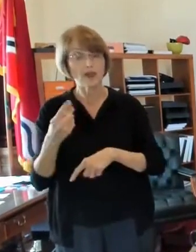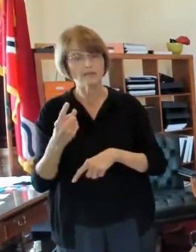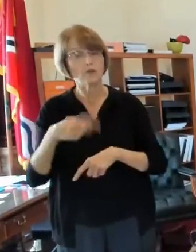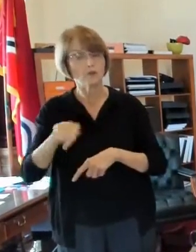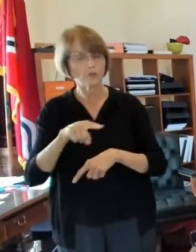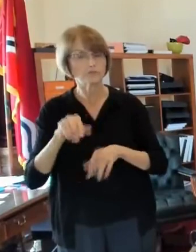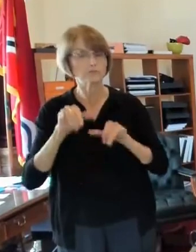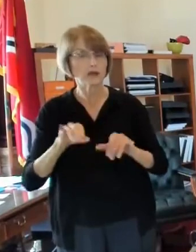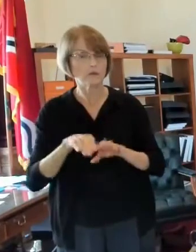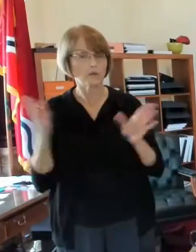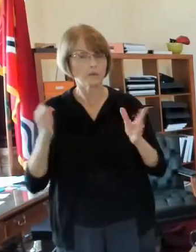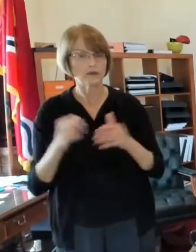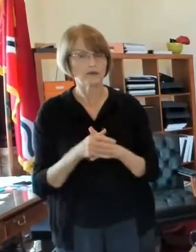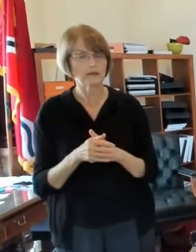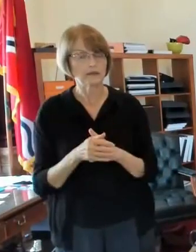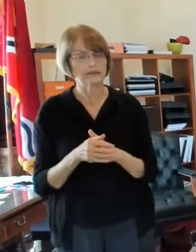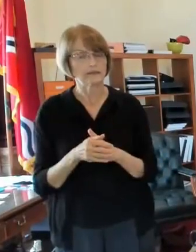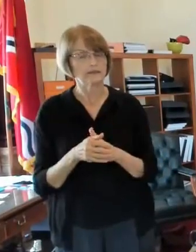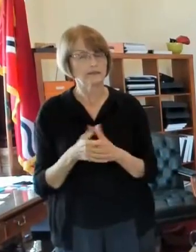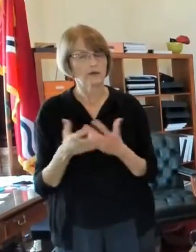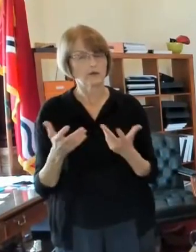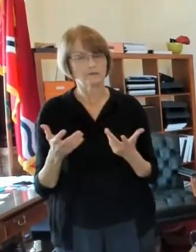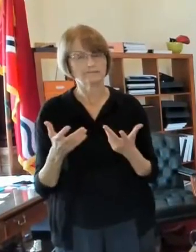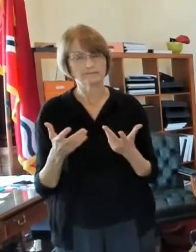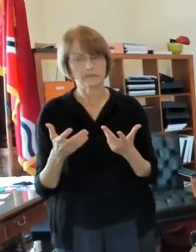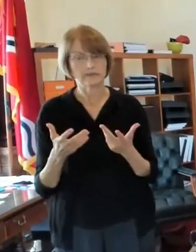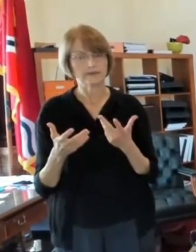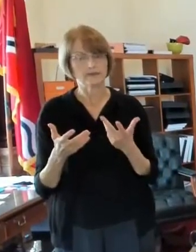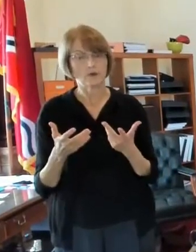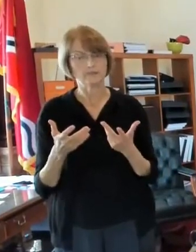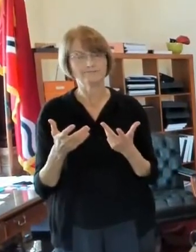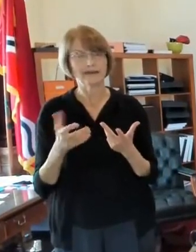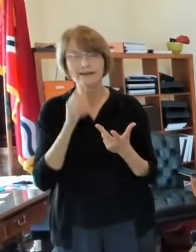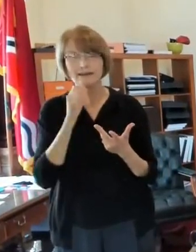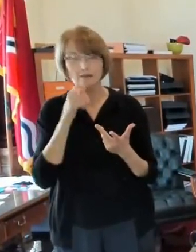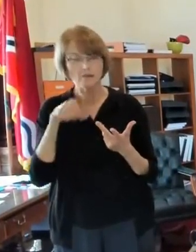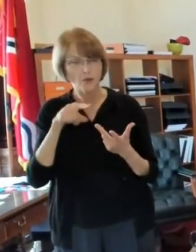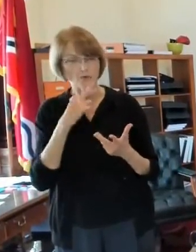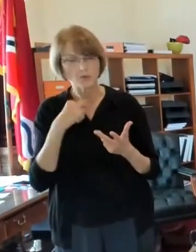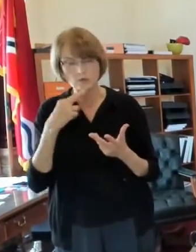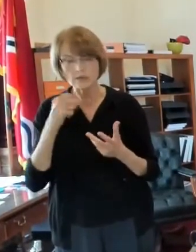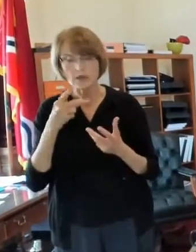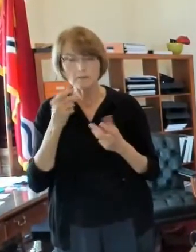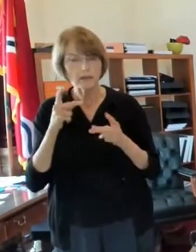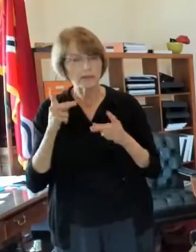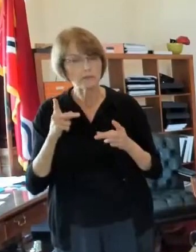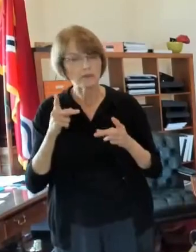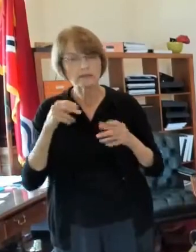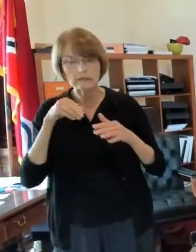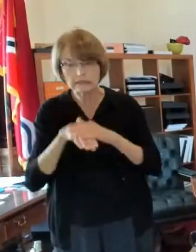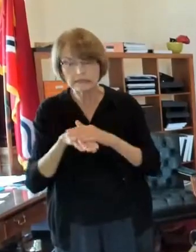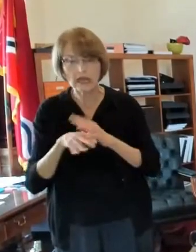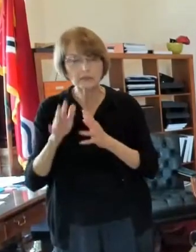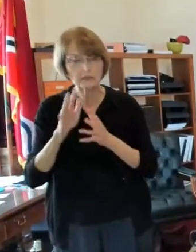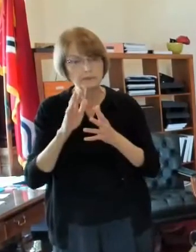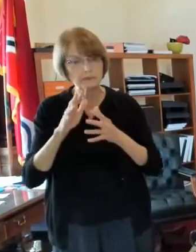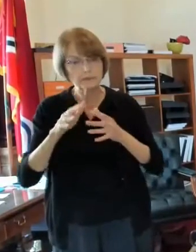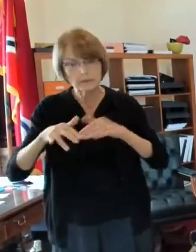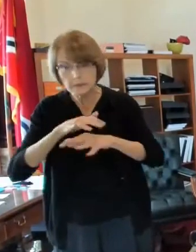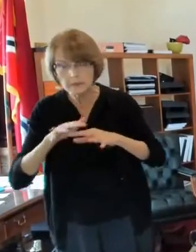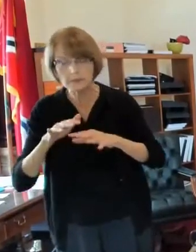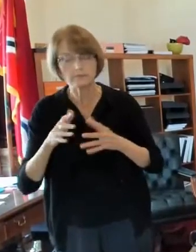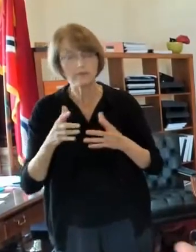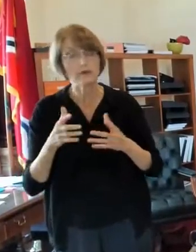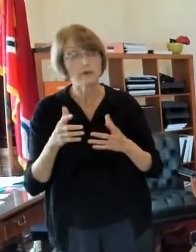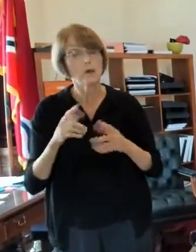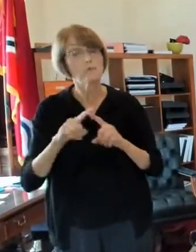um because it's not a situation with a lot of mixing and mingling in in those situations still got to wear a mask still have